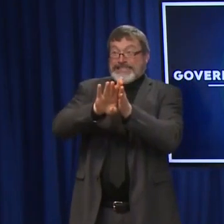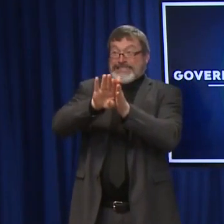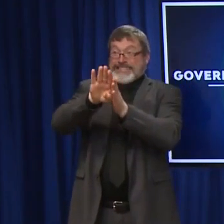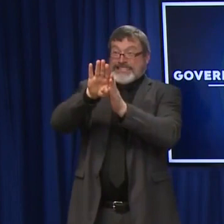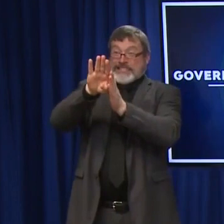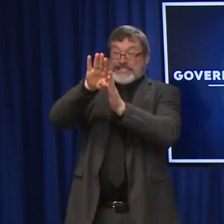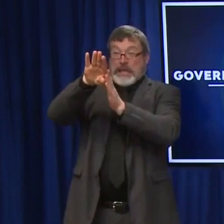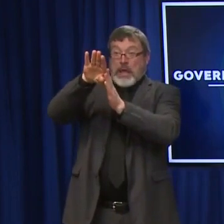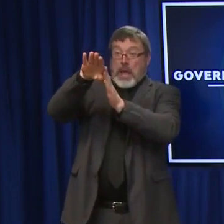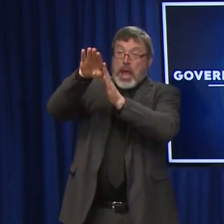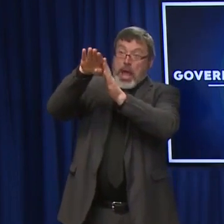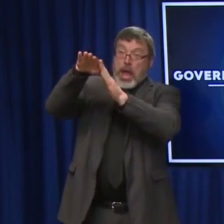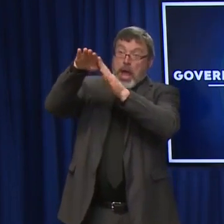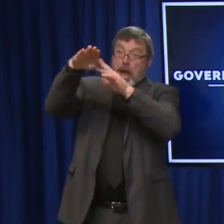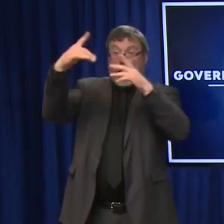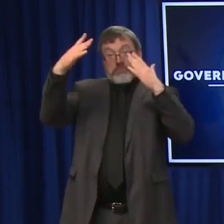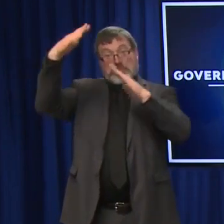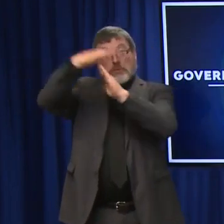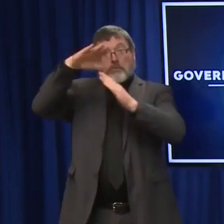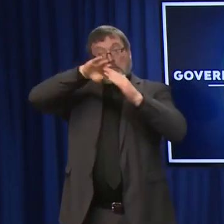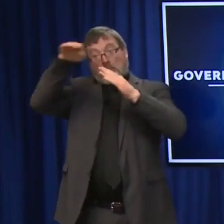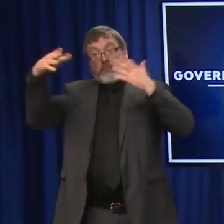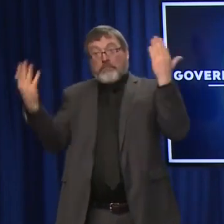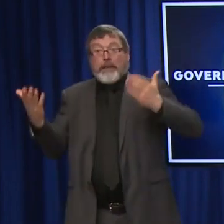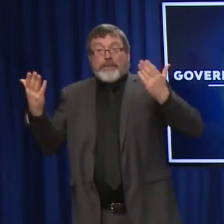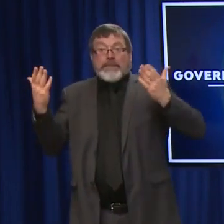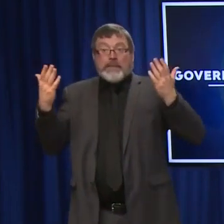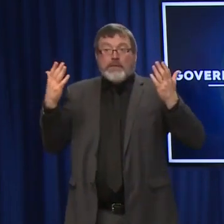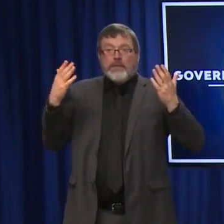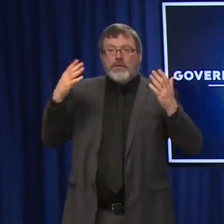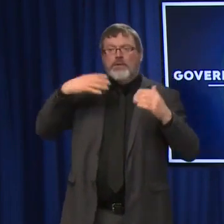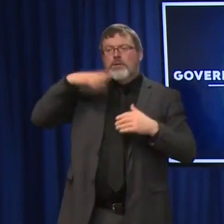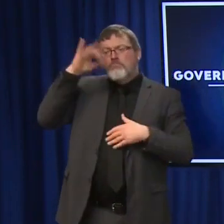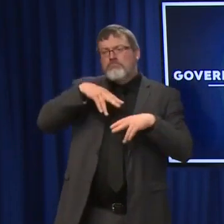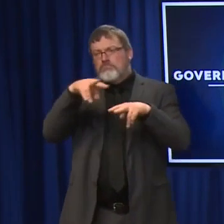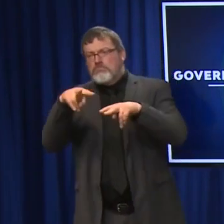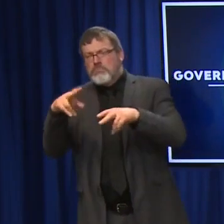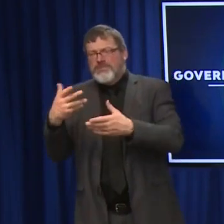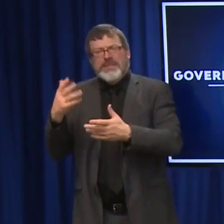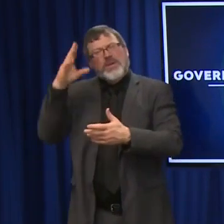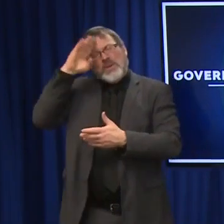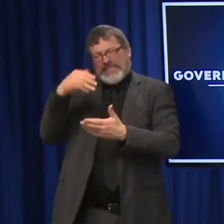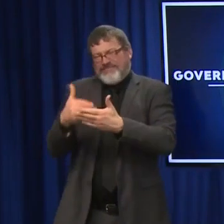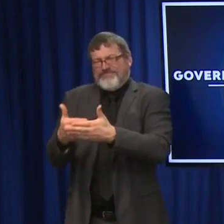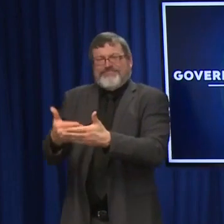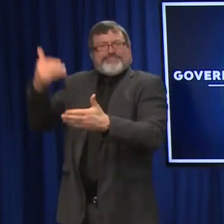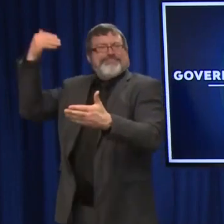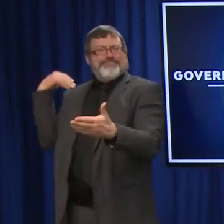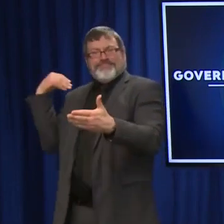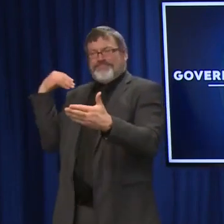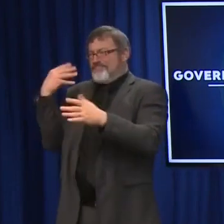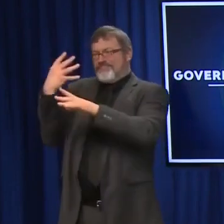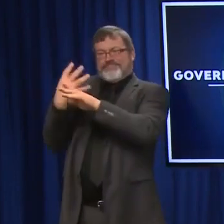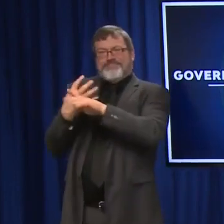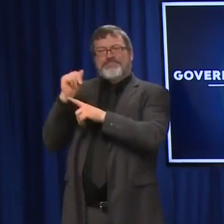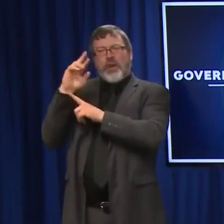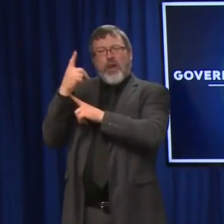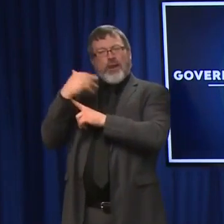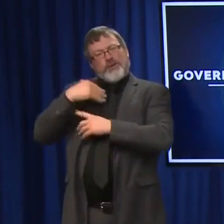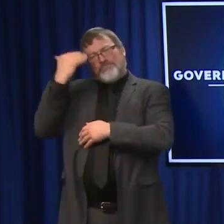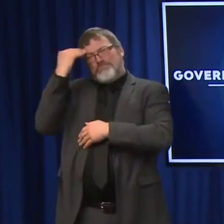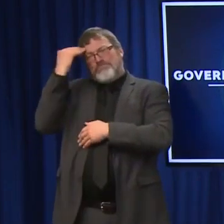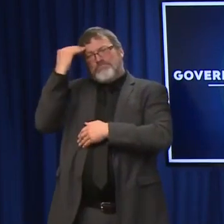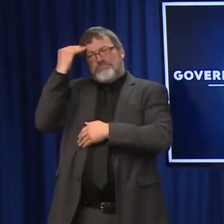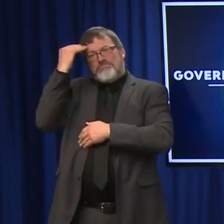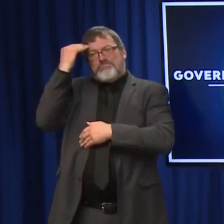come since last August. That's why the team has worked so hard over the past few months preparing, getting ready, implementing new ideas, working